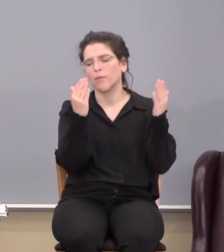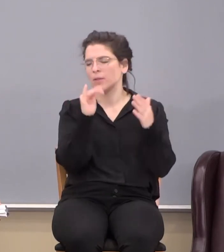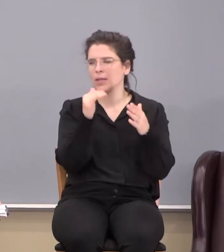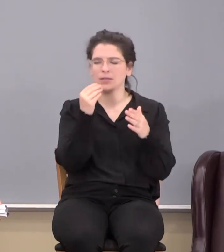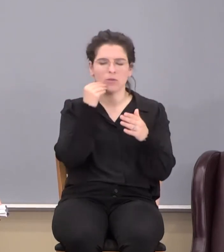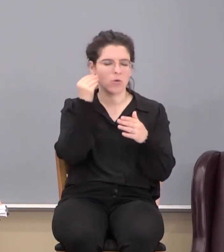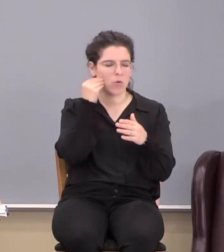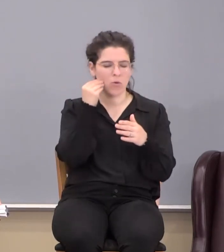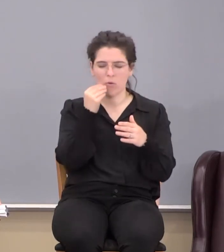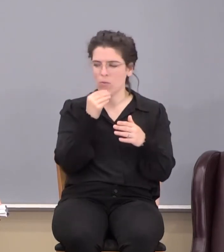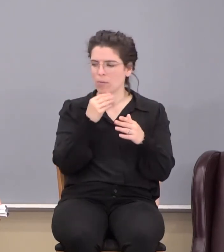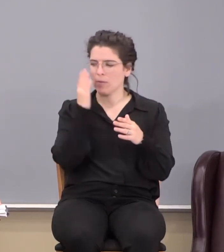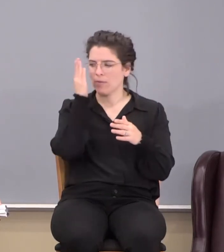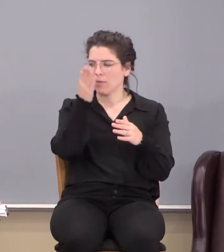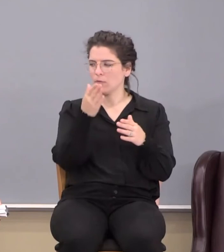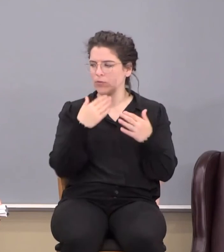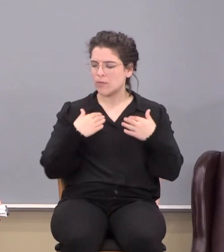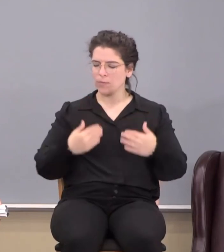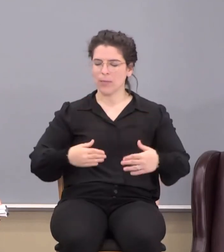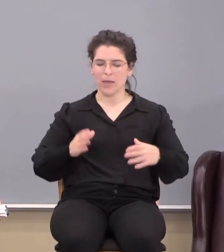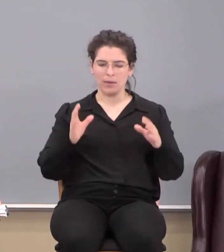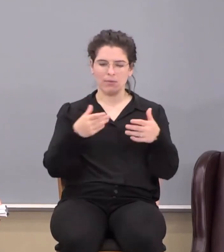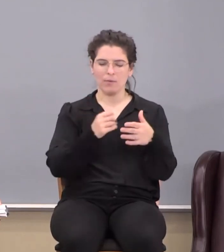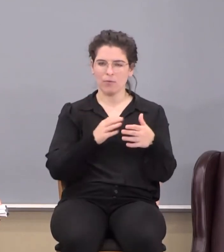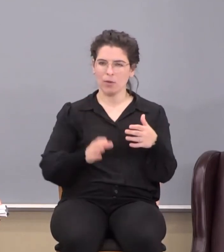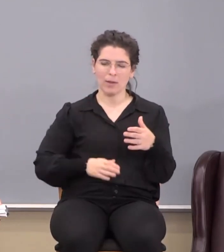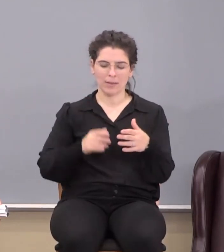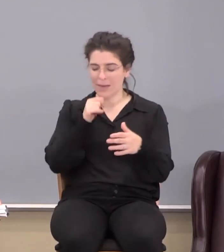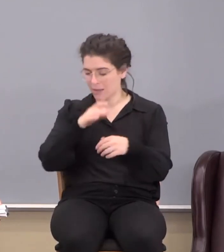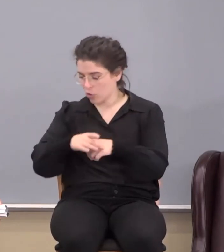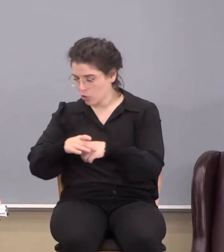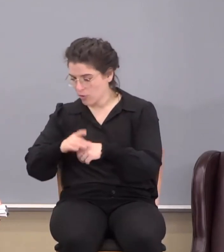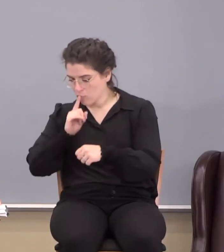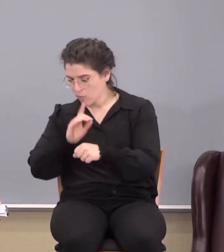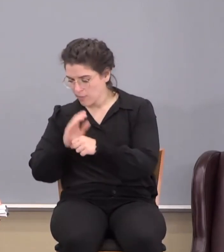It's the heavenly places, not the earth. He promised the earth to Abraham and his seed.